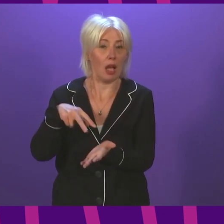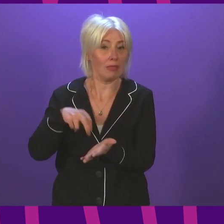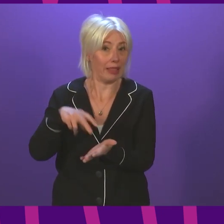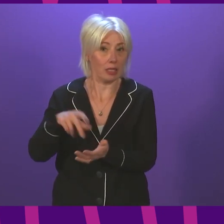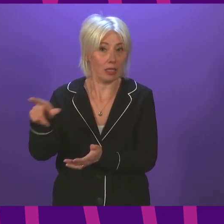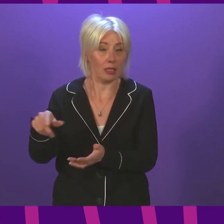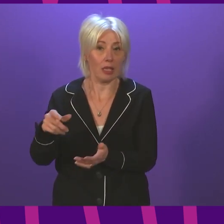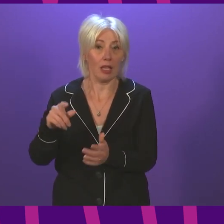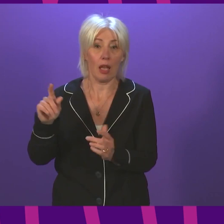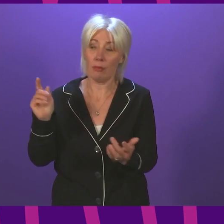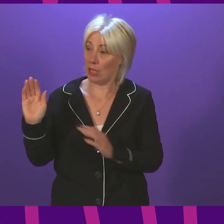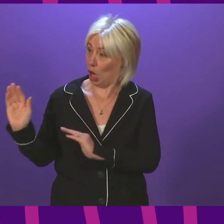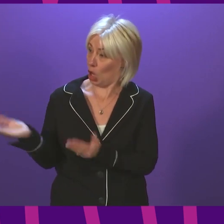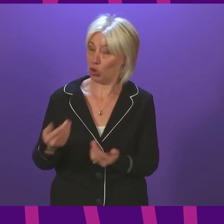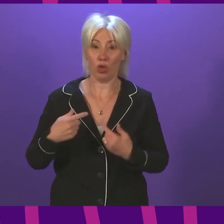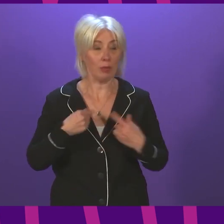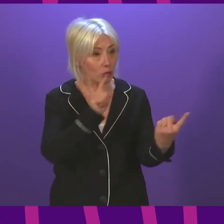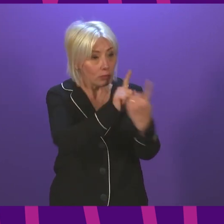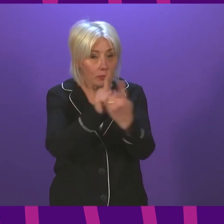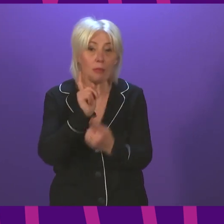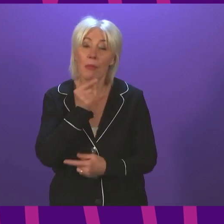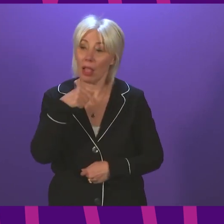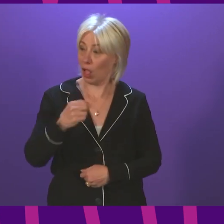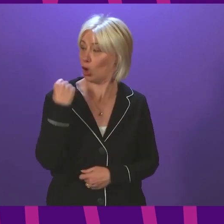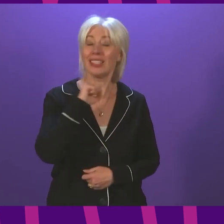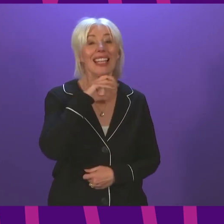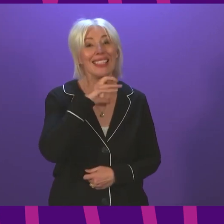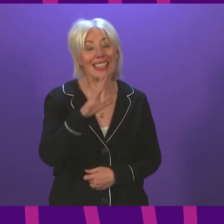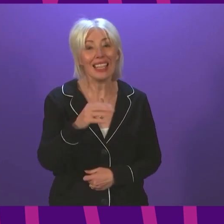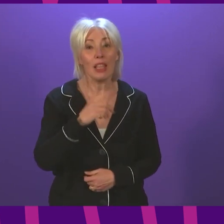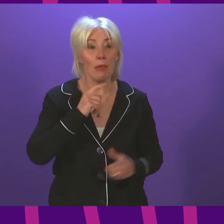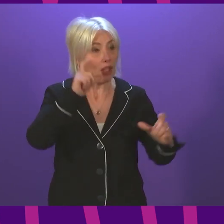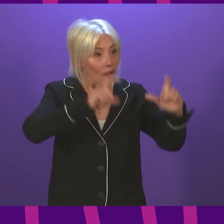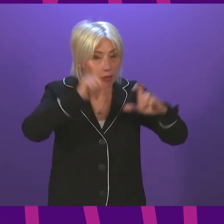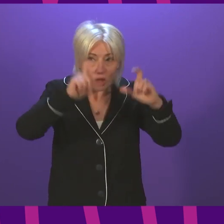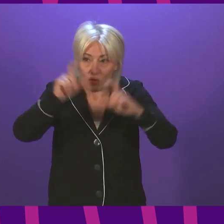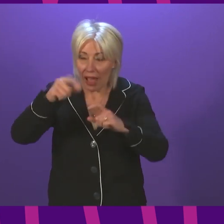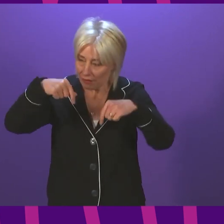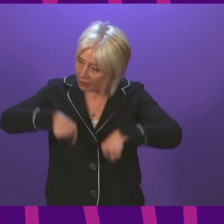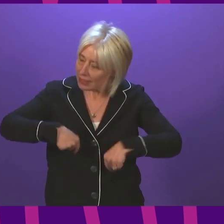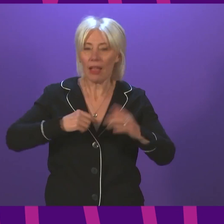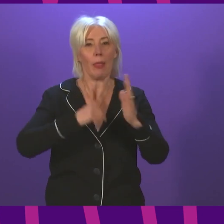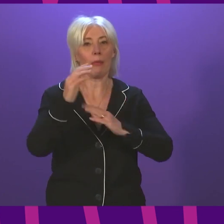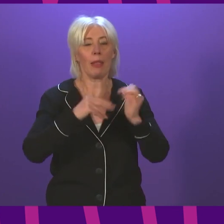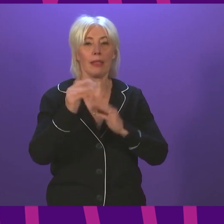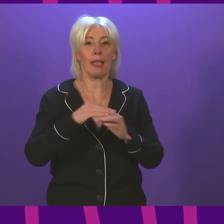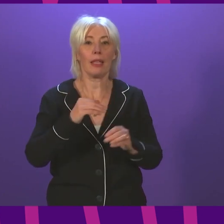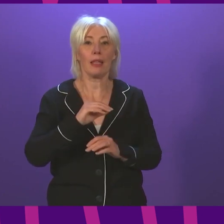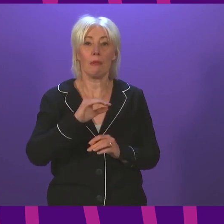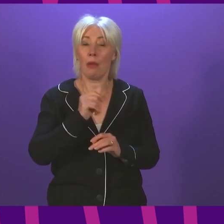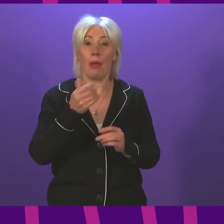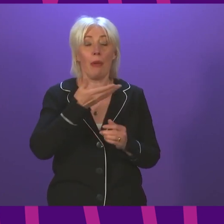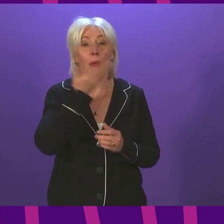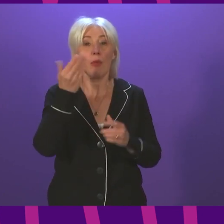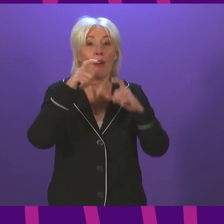introduced me to their guests here on Saturday. There were moments where photographs were being taken in this building where face coverings were